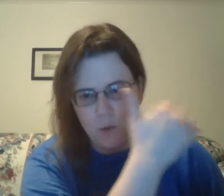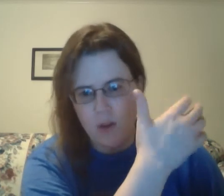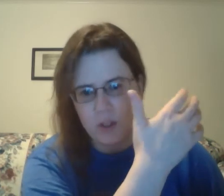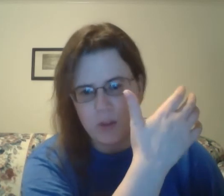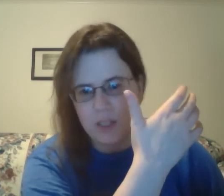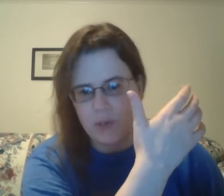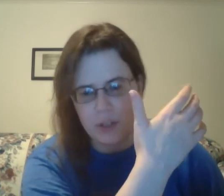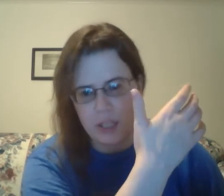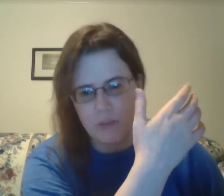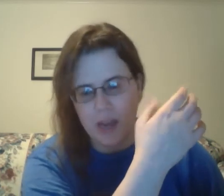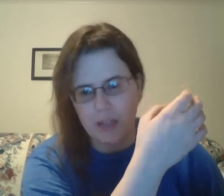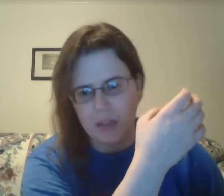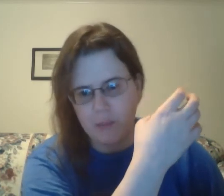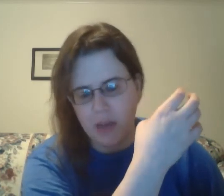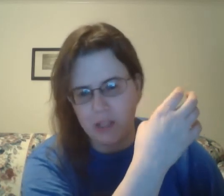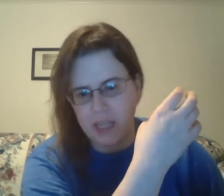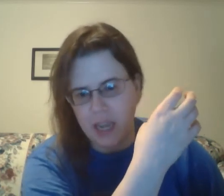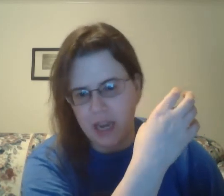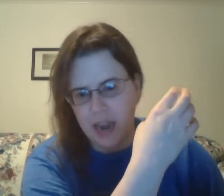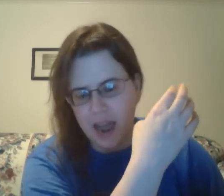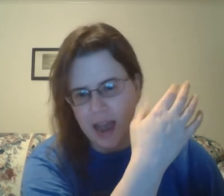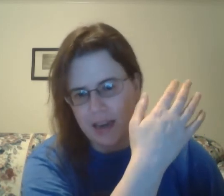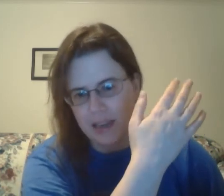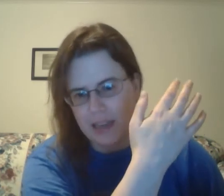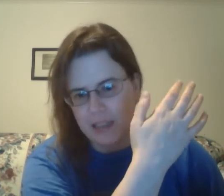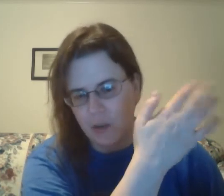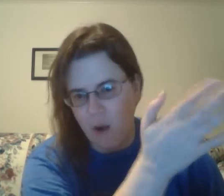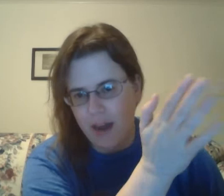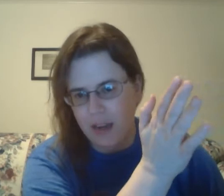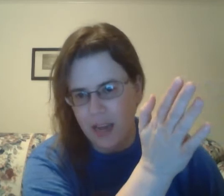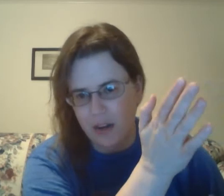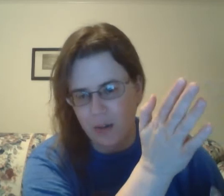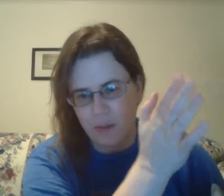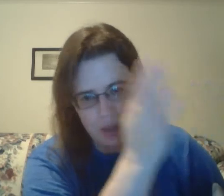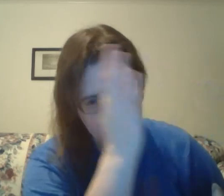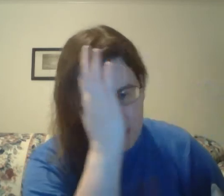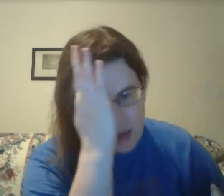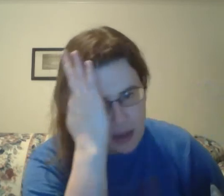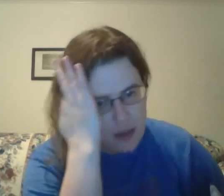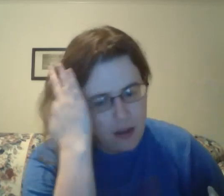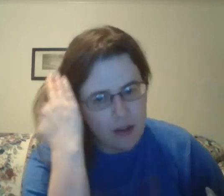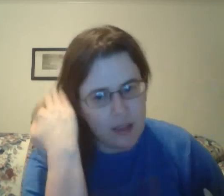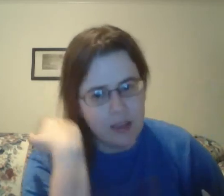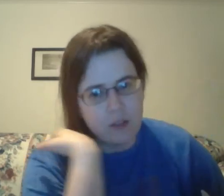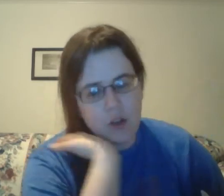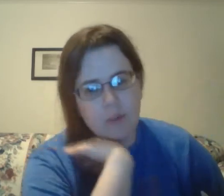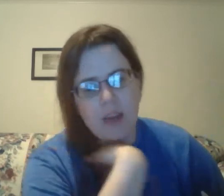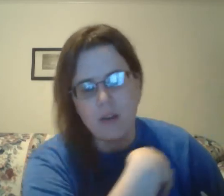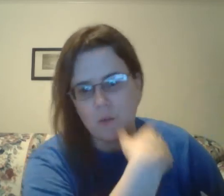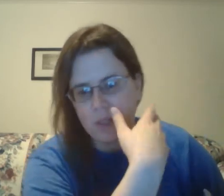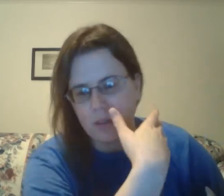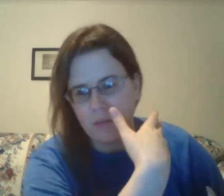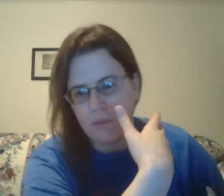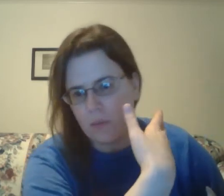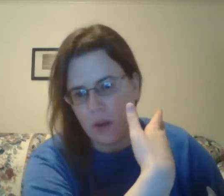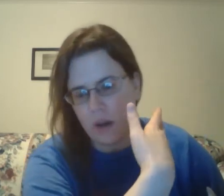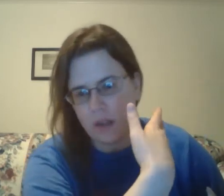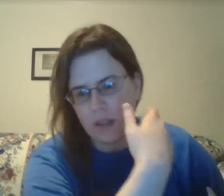New Orleans was a different team back then. And Bountygate had, I guess, eradicated him. They didn't, Sean Payton wasn't on the